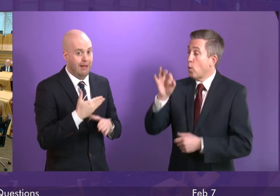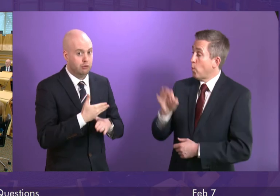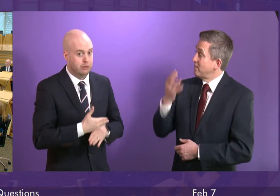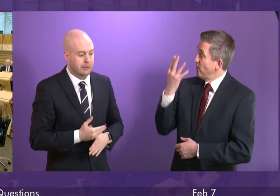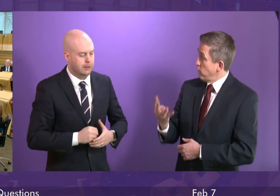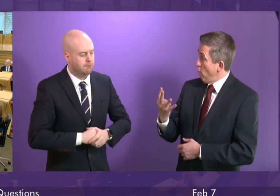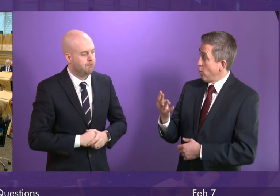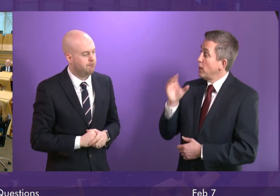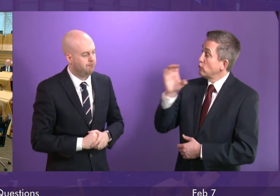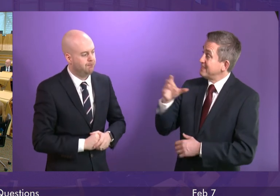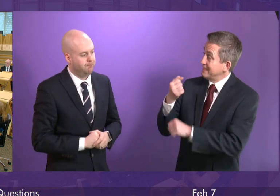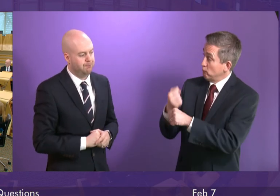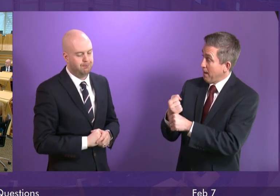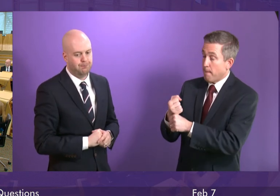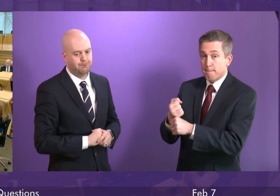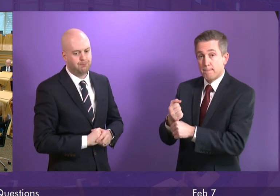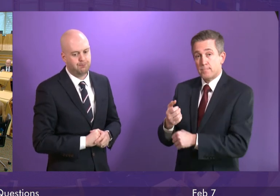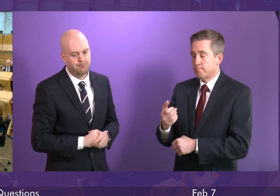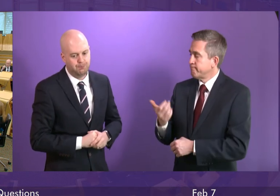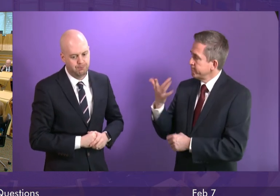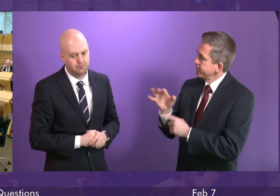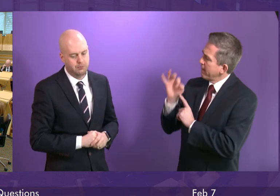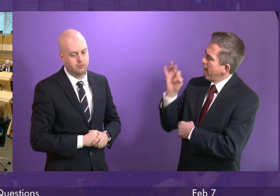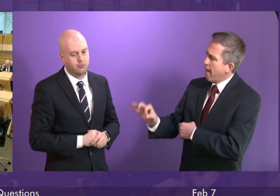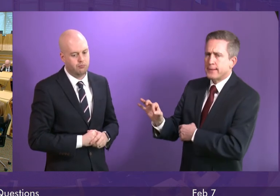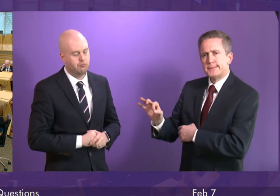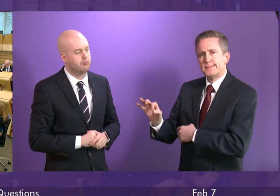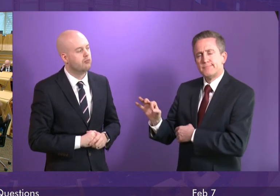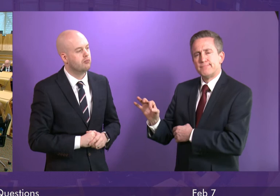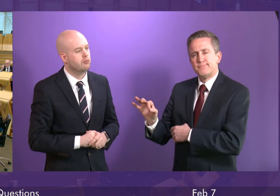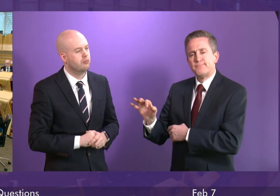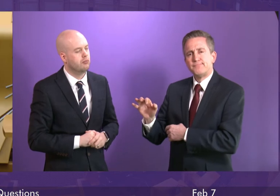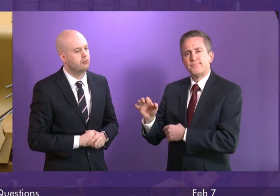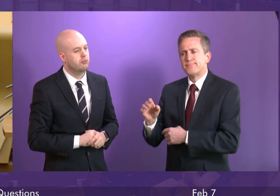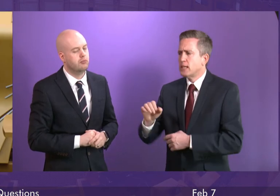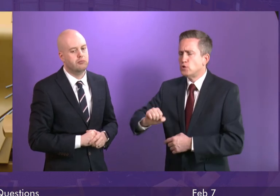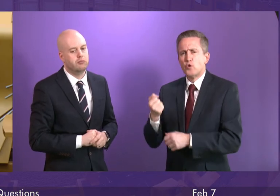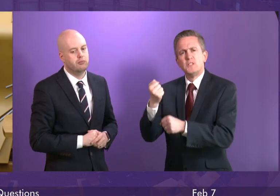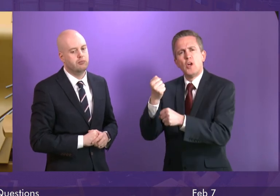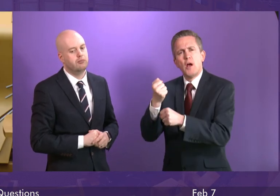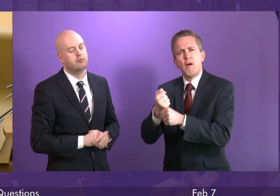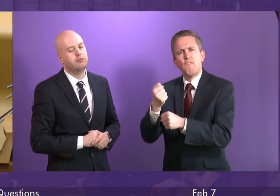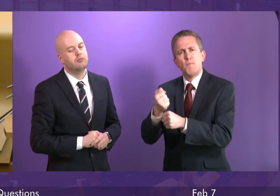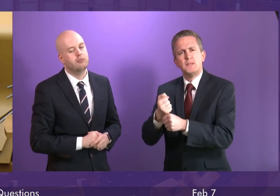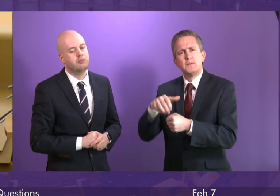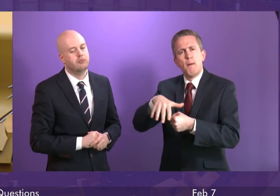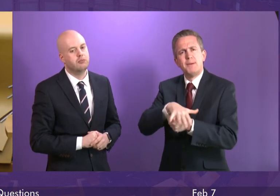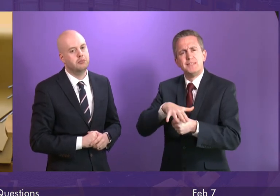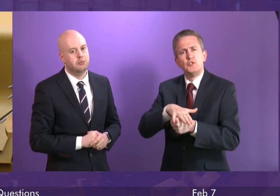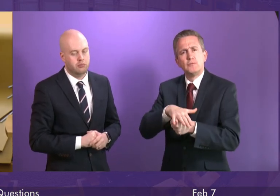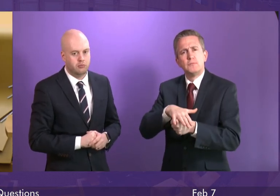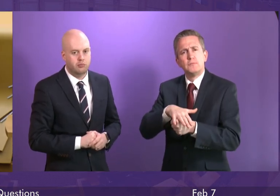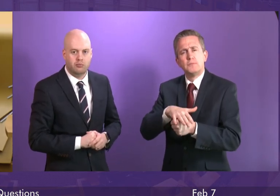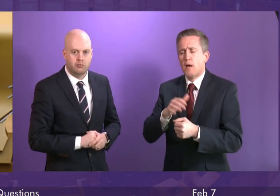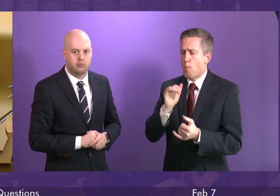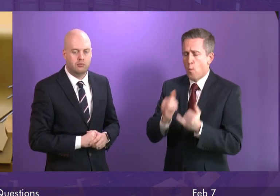four, Christine Graham. Thank you, President Officer. To ask the Deputy First Minister what the Scottish Government's position is on whether learning to